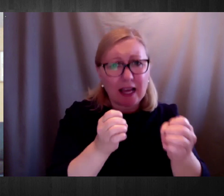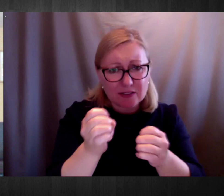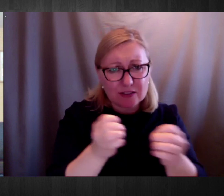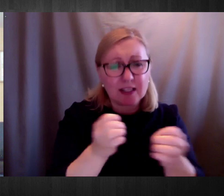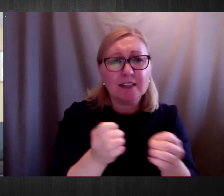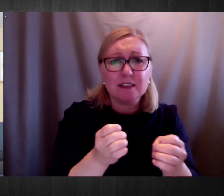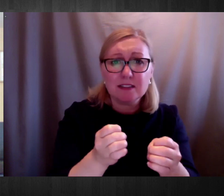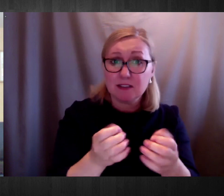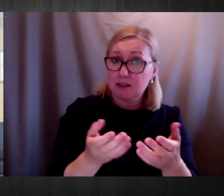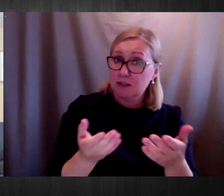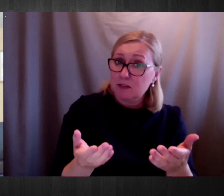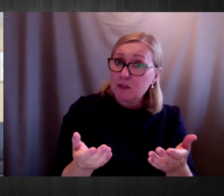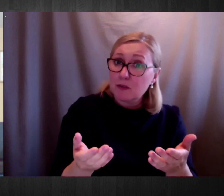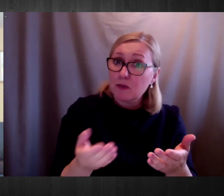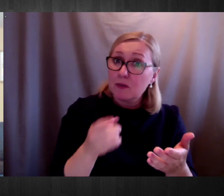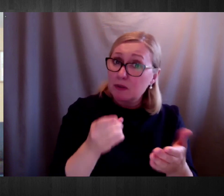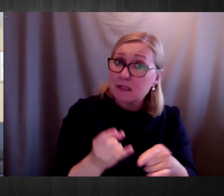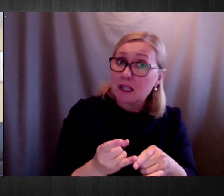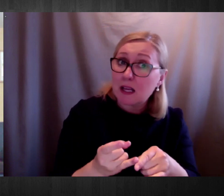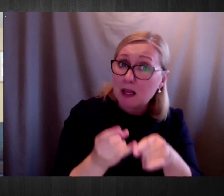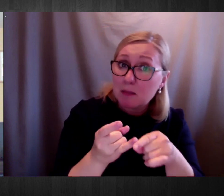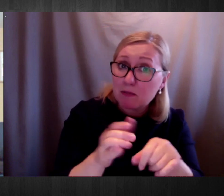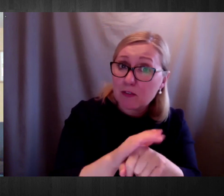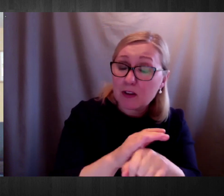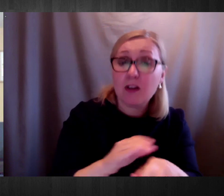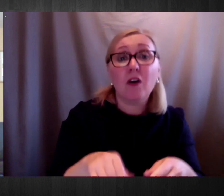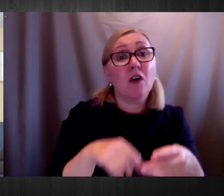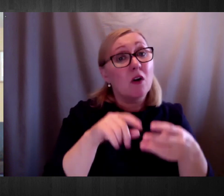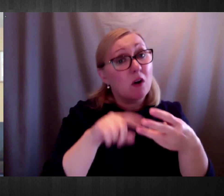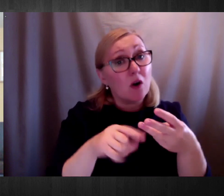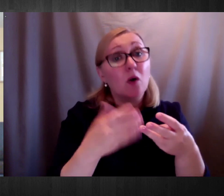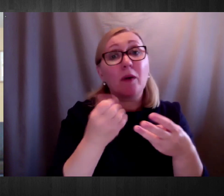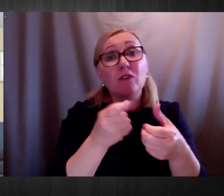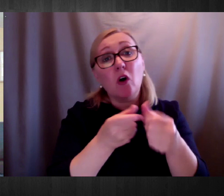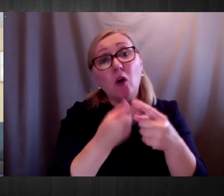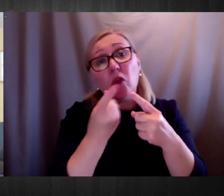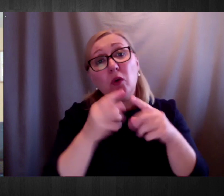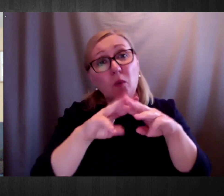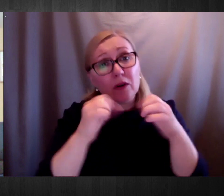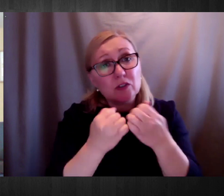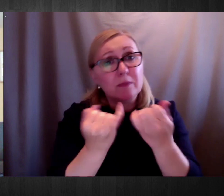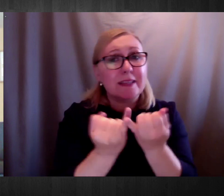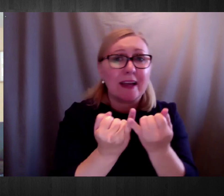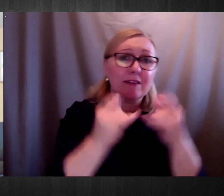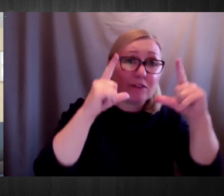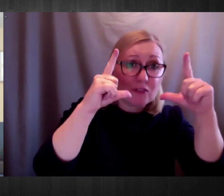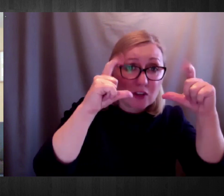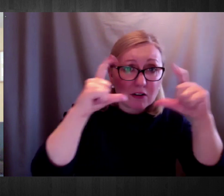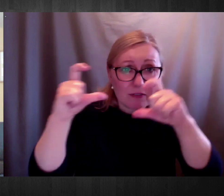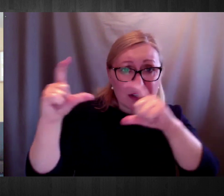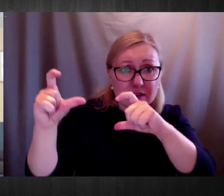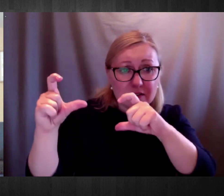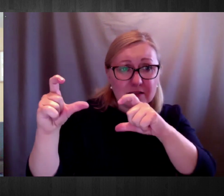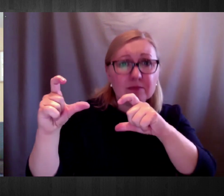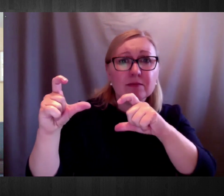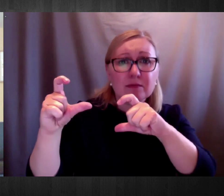photography workshop, where we're training members to use their